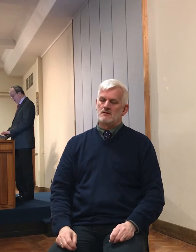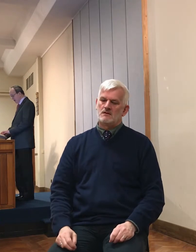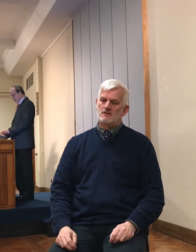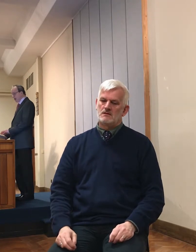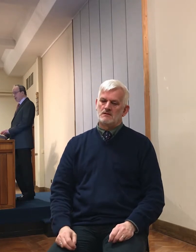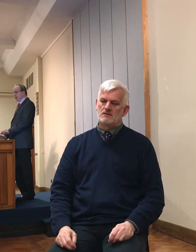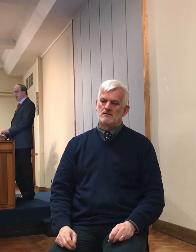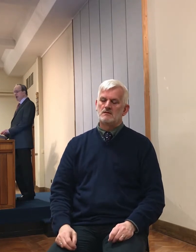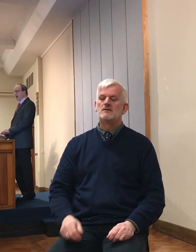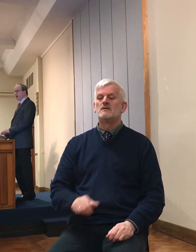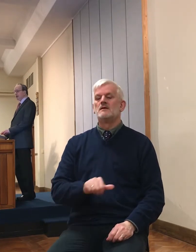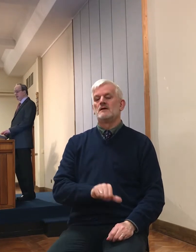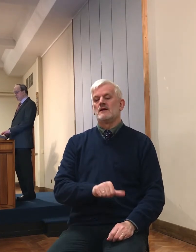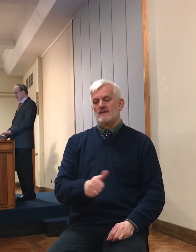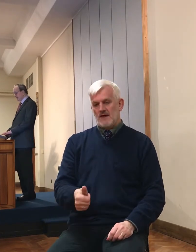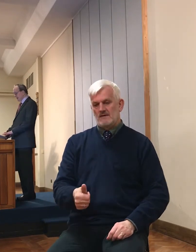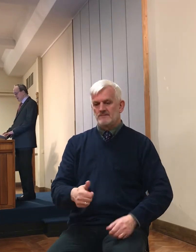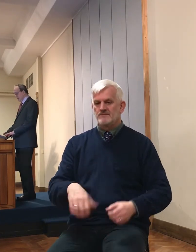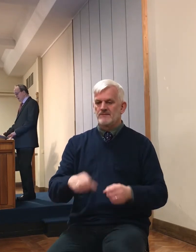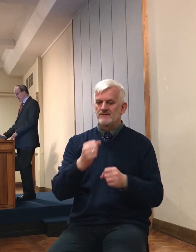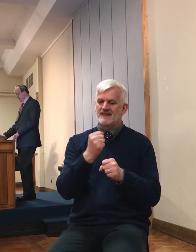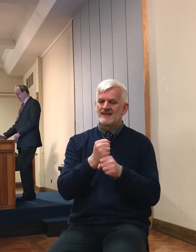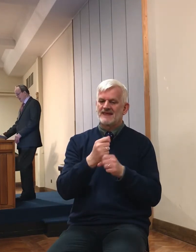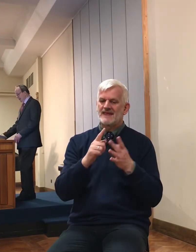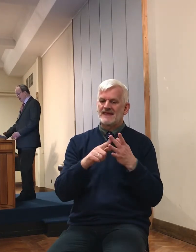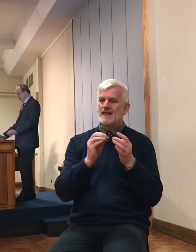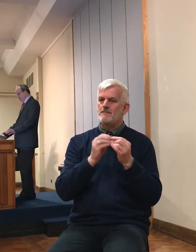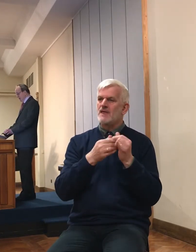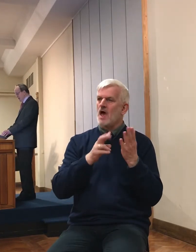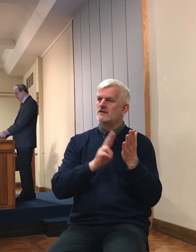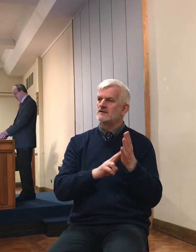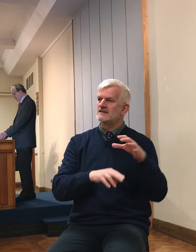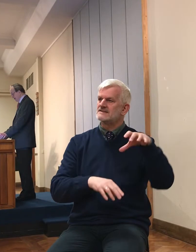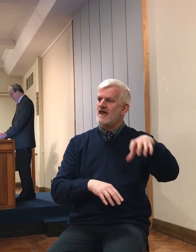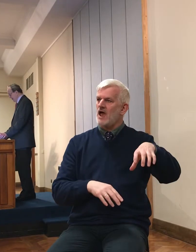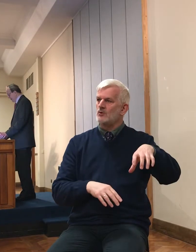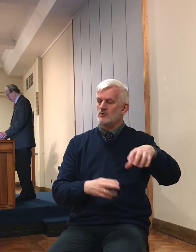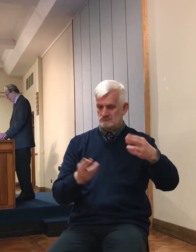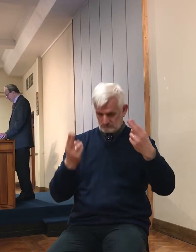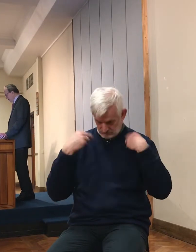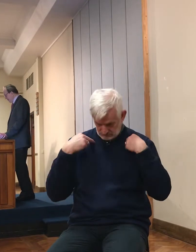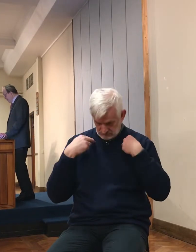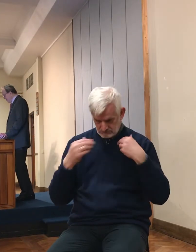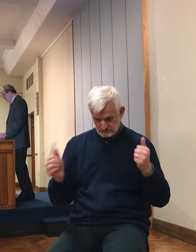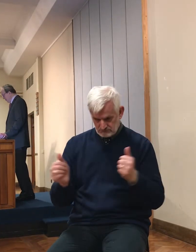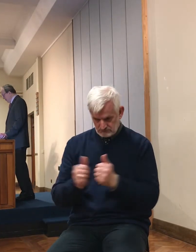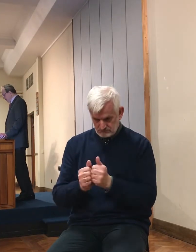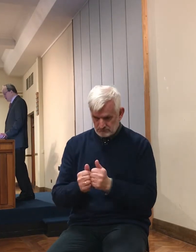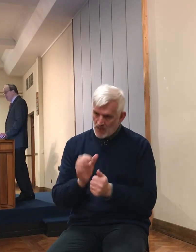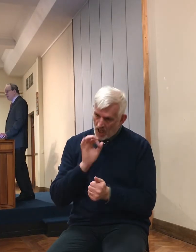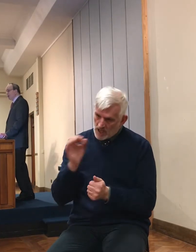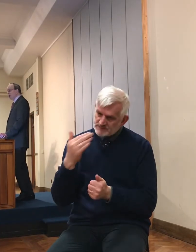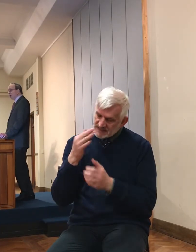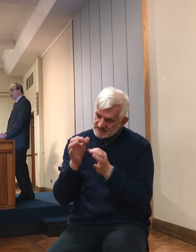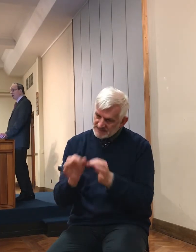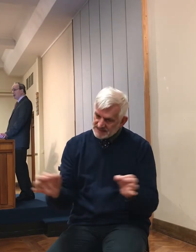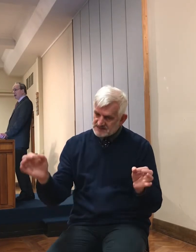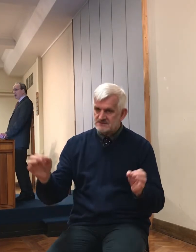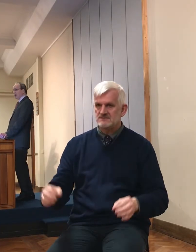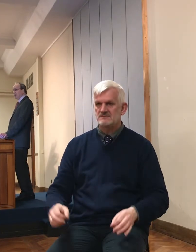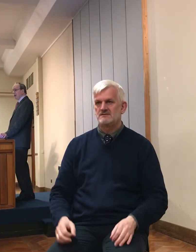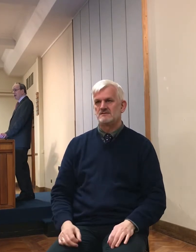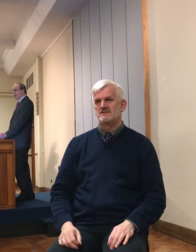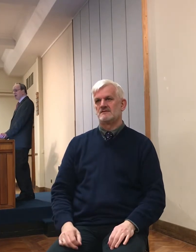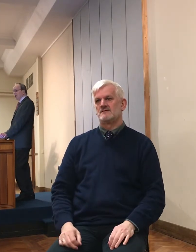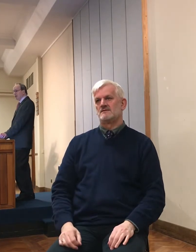Gibeonites capitulation, and in its own way, it's a tremendous type or symbol or